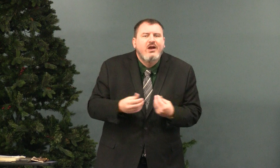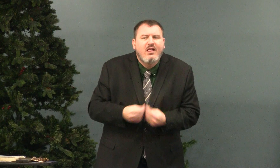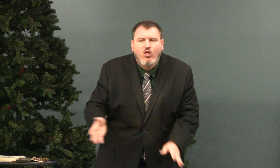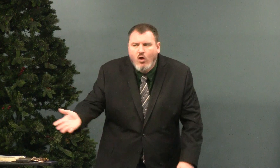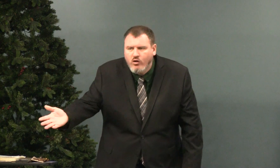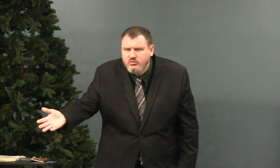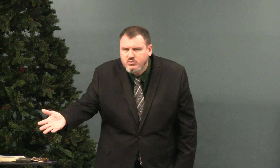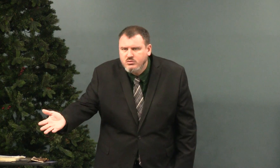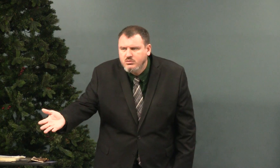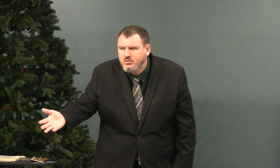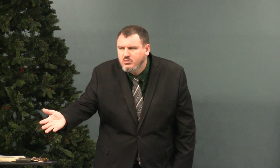They're already lost.